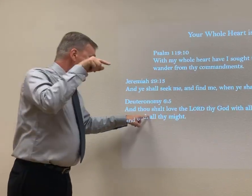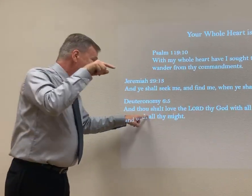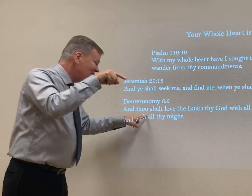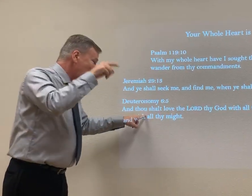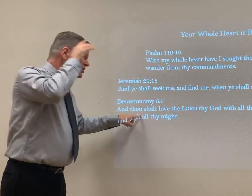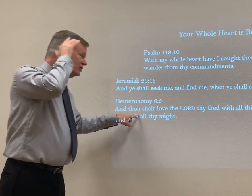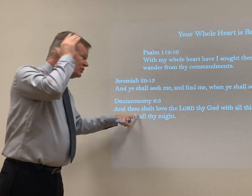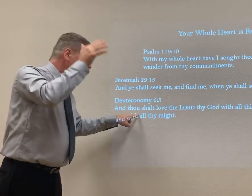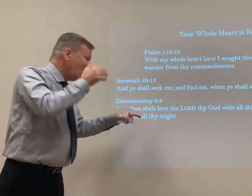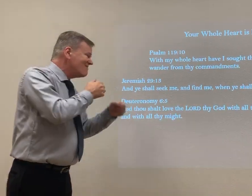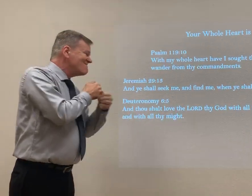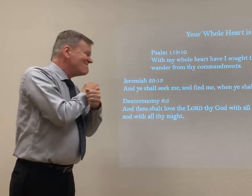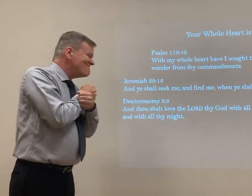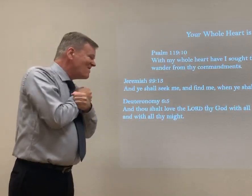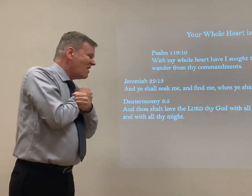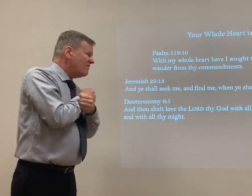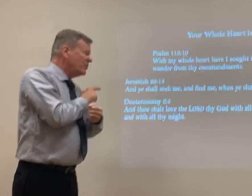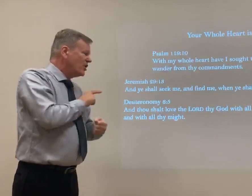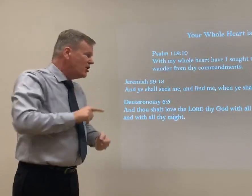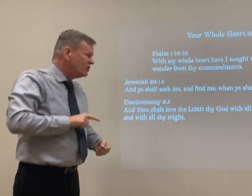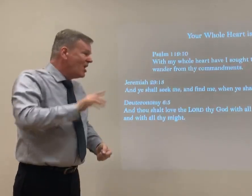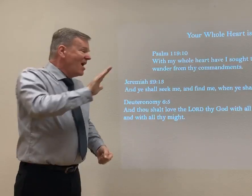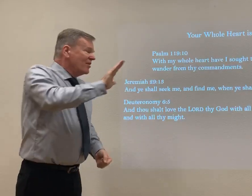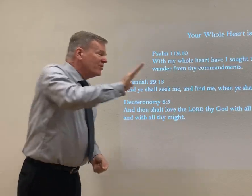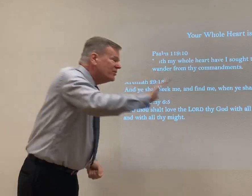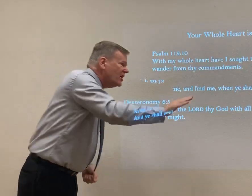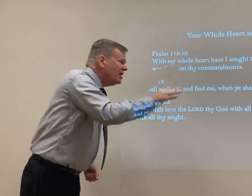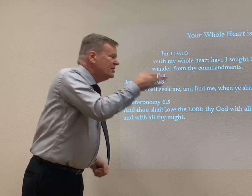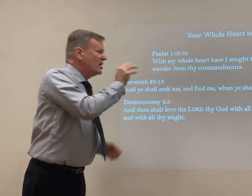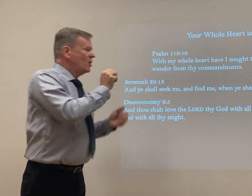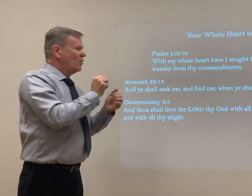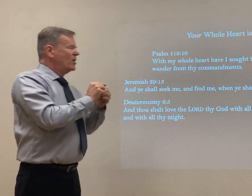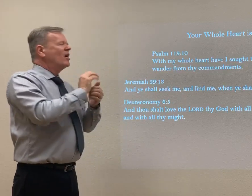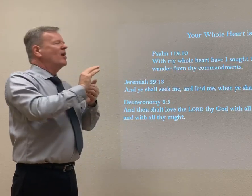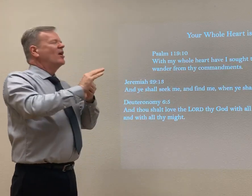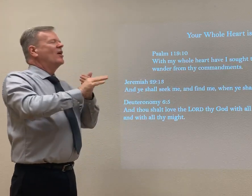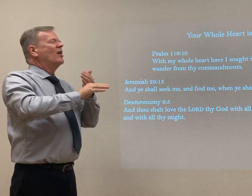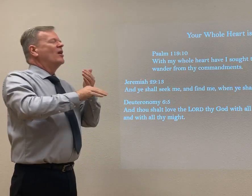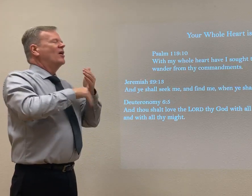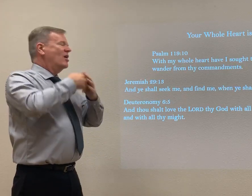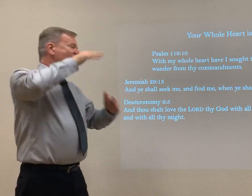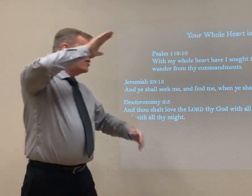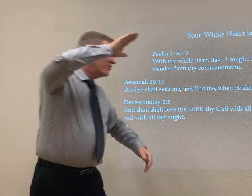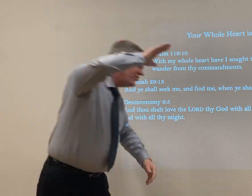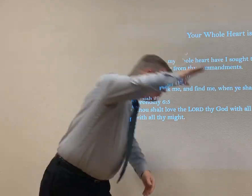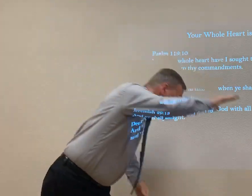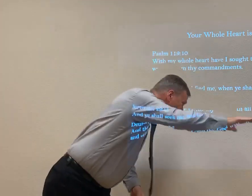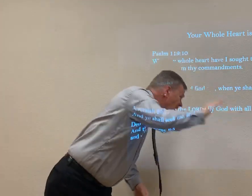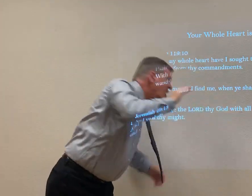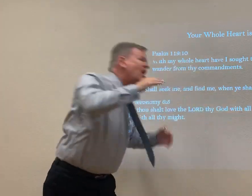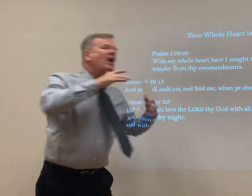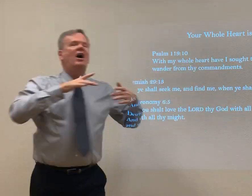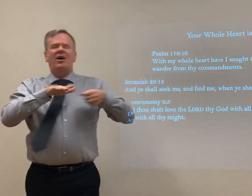So you see, and thou shalt love the Lord thy God with all thine hearts.